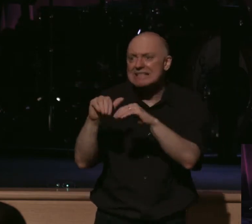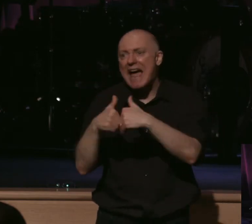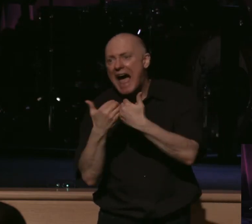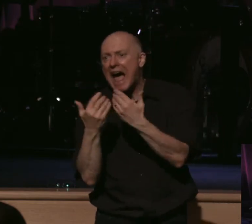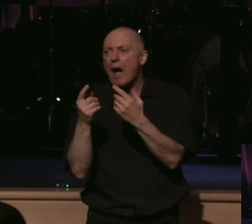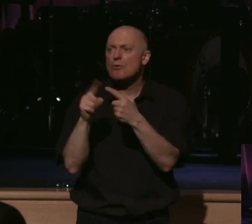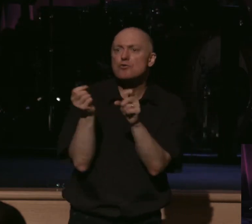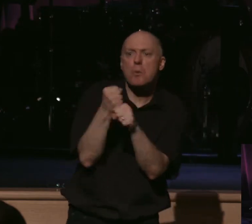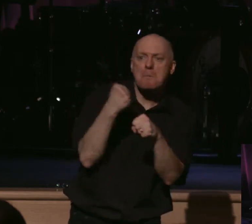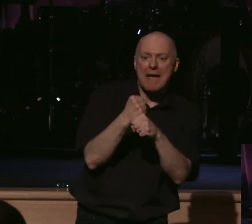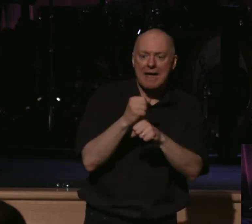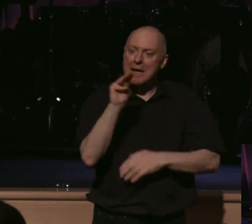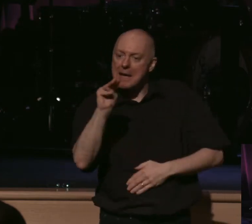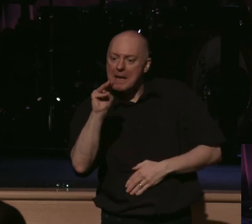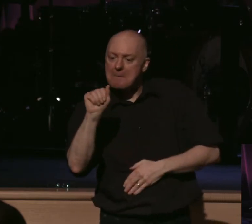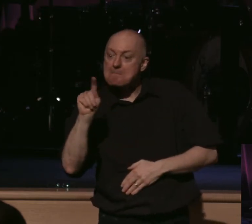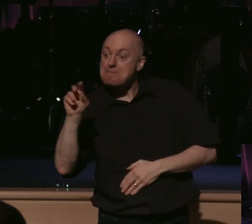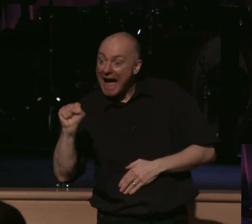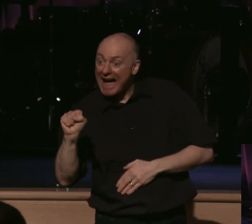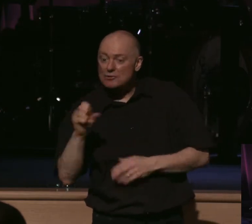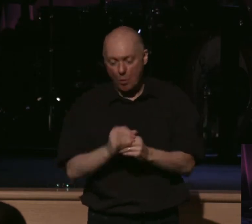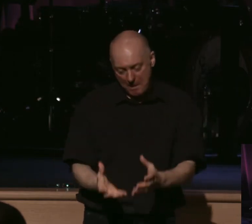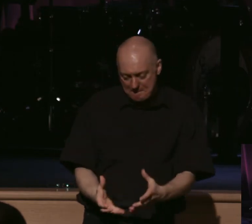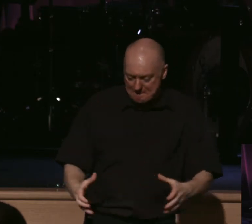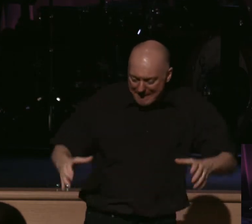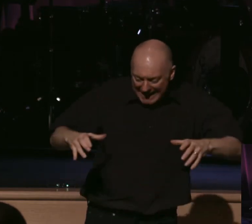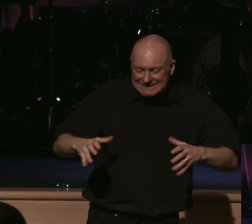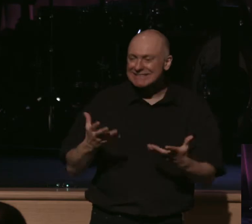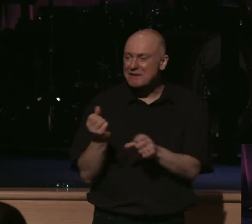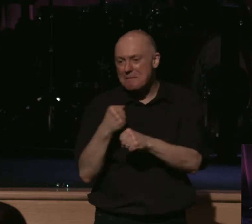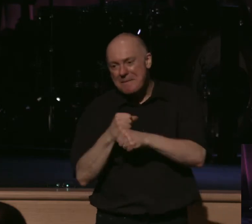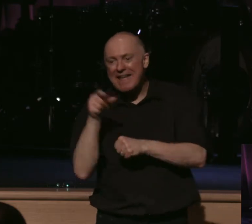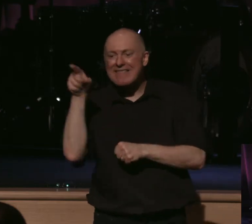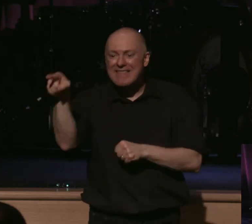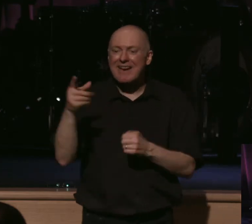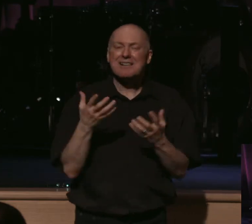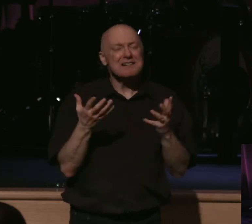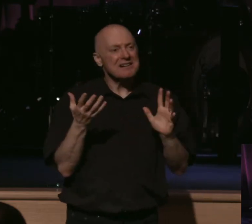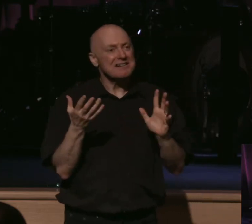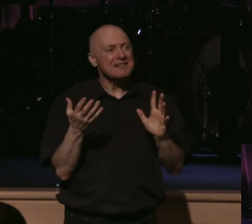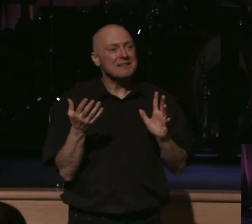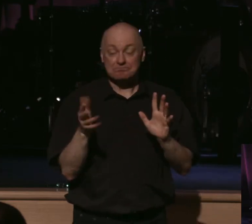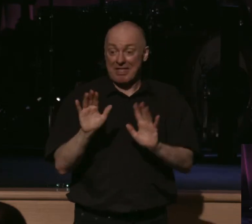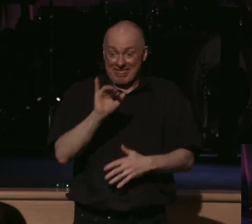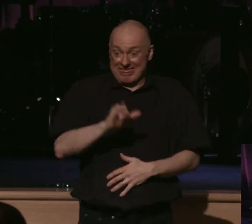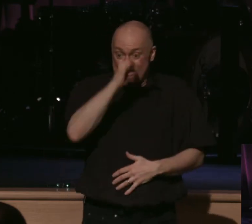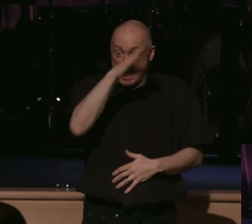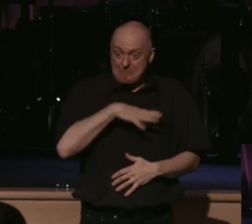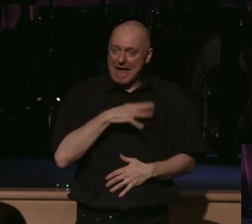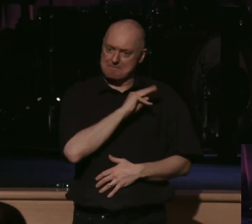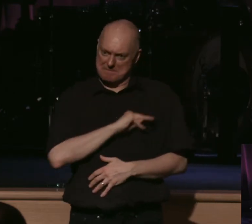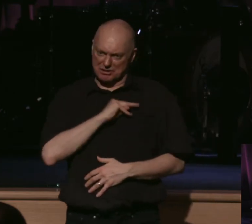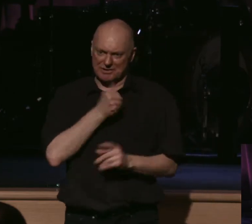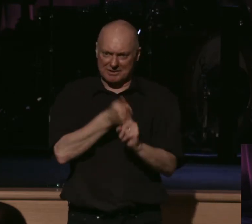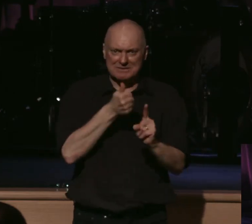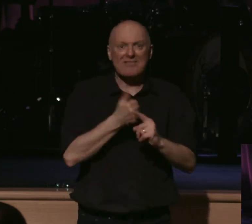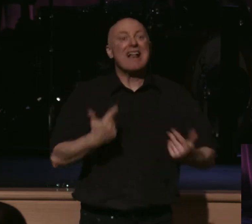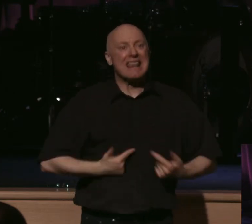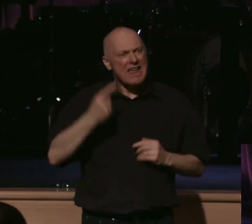make practical things like mats out of rope and basket from saboy grass and hand weaving. So here is this man who lived for Christ in